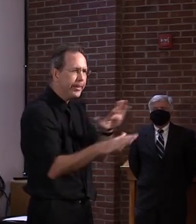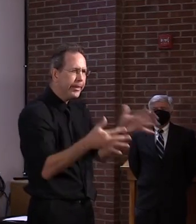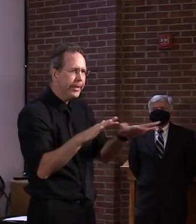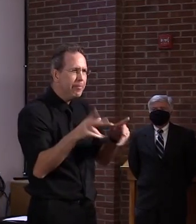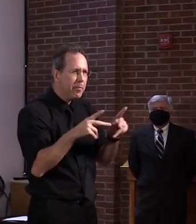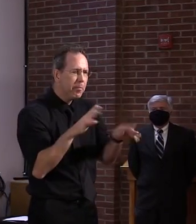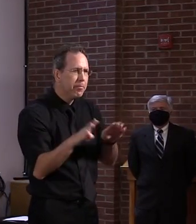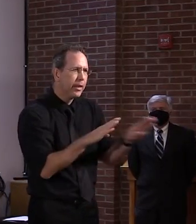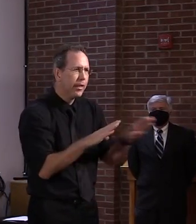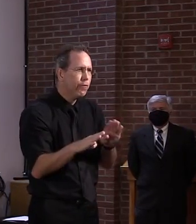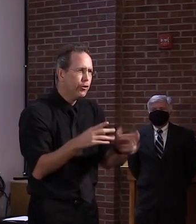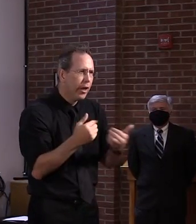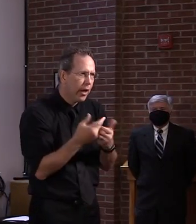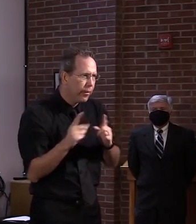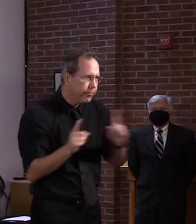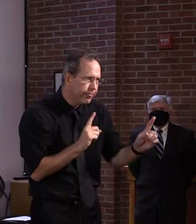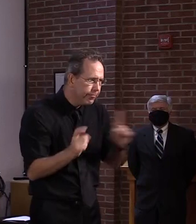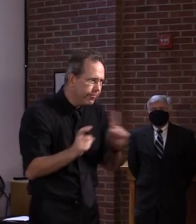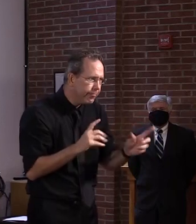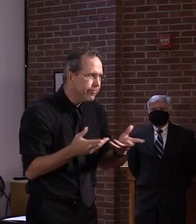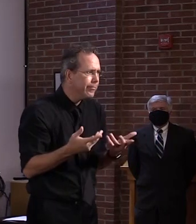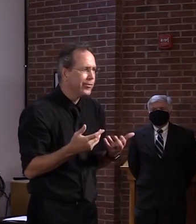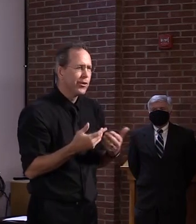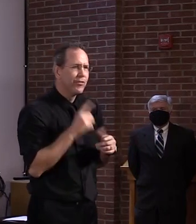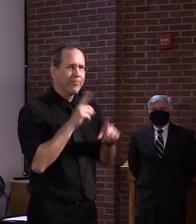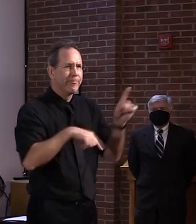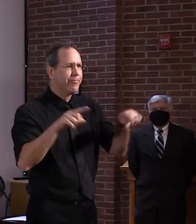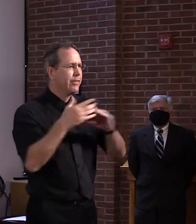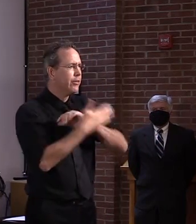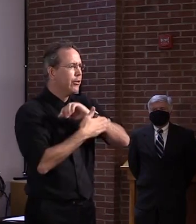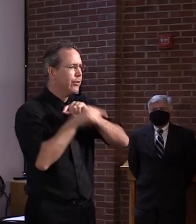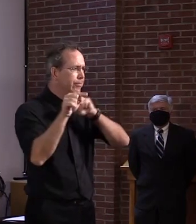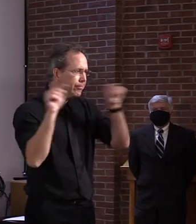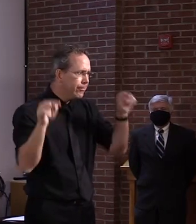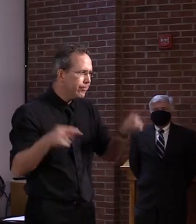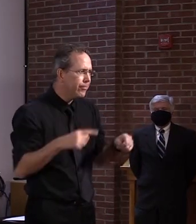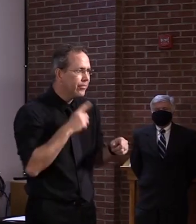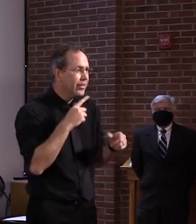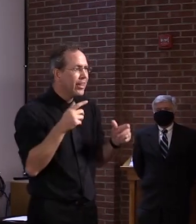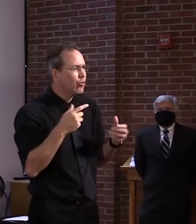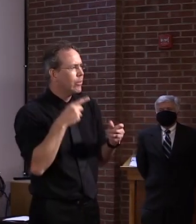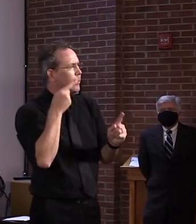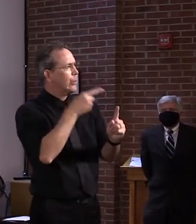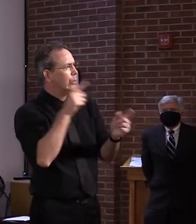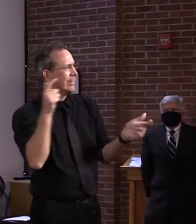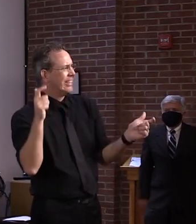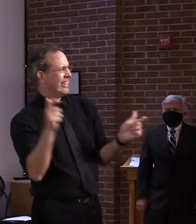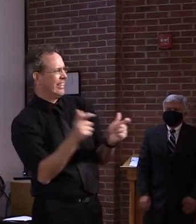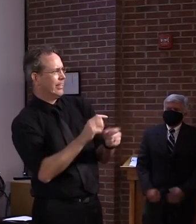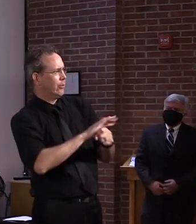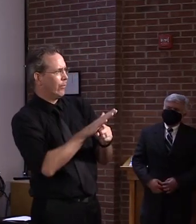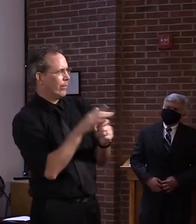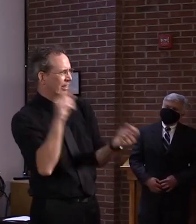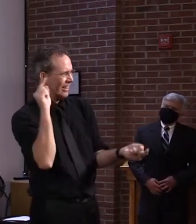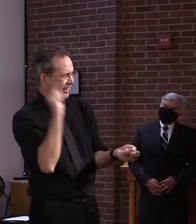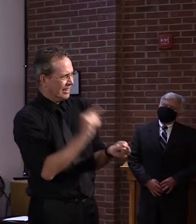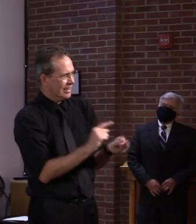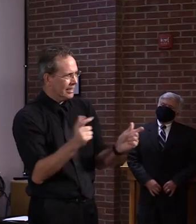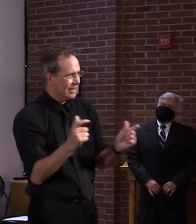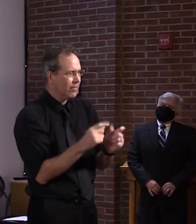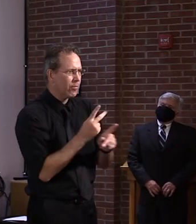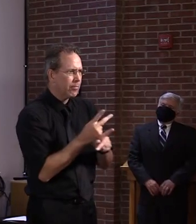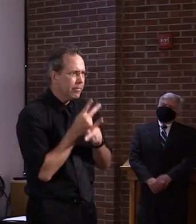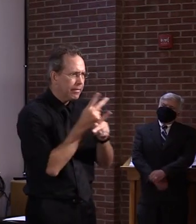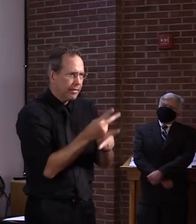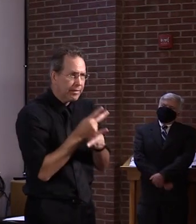and hopefully, um, maintain some consistency as we come out of this latest surge that affected mostly the south